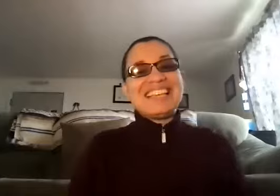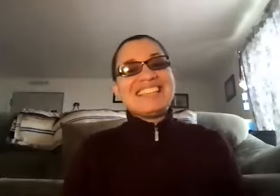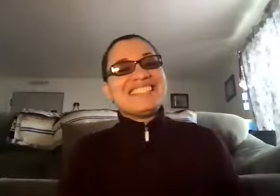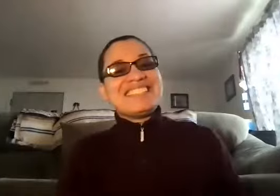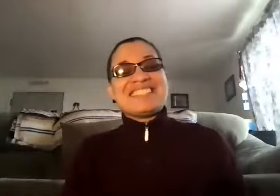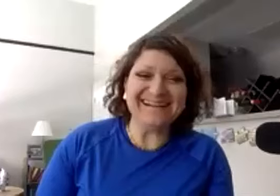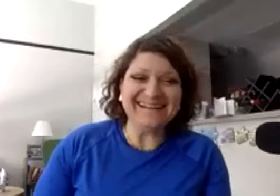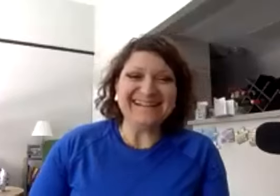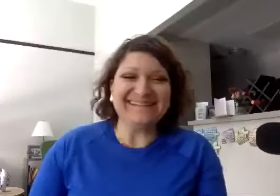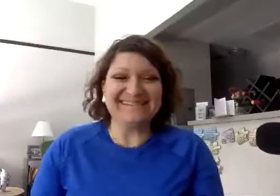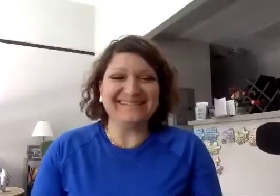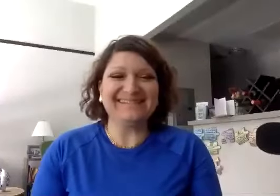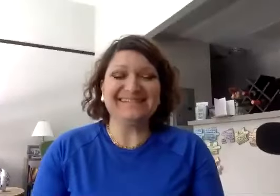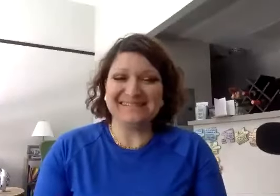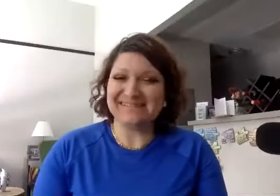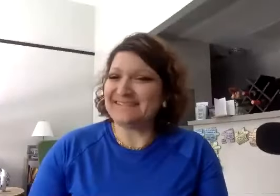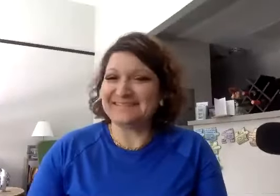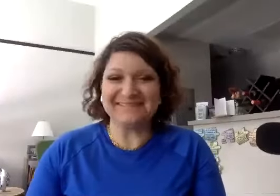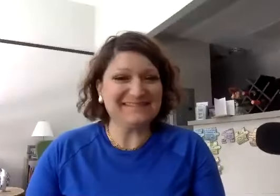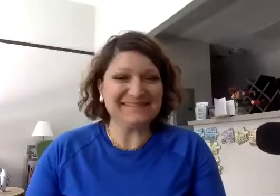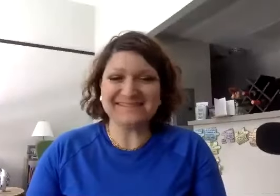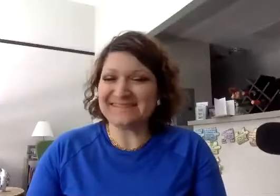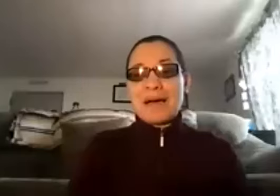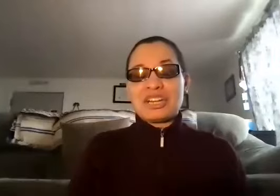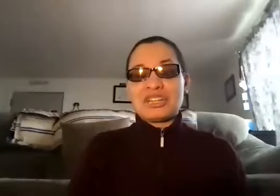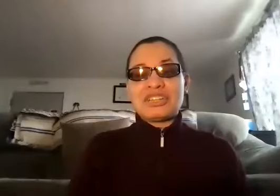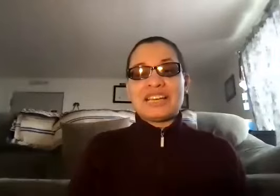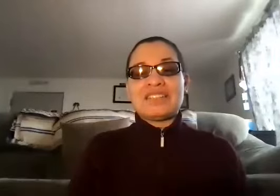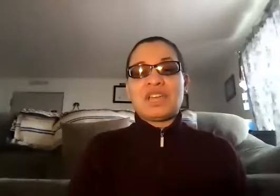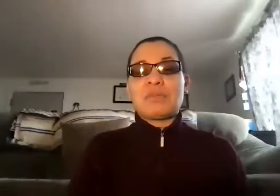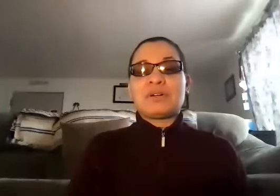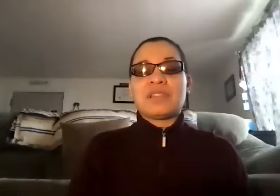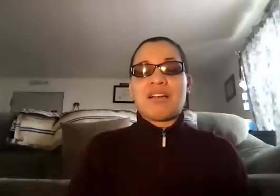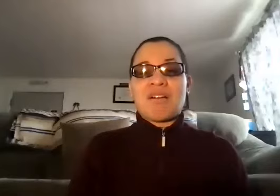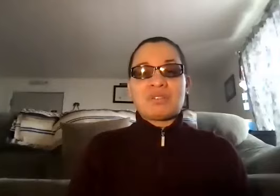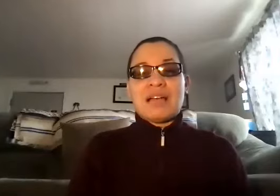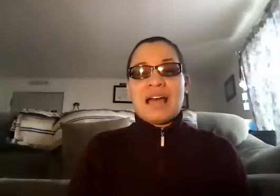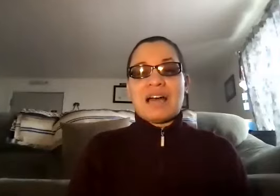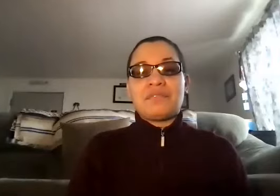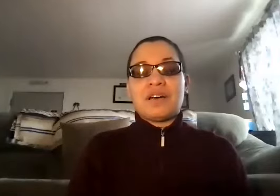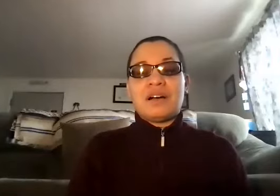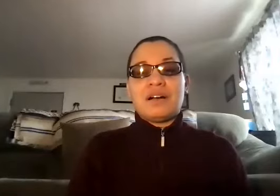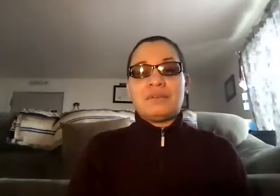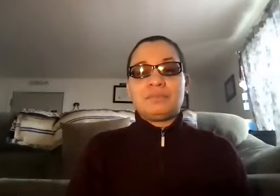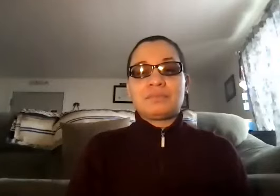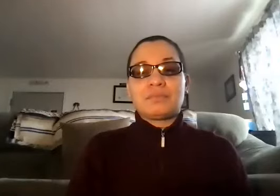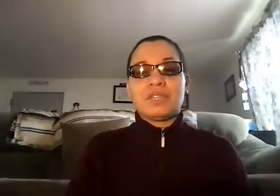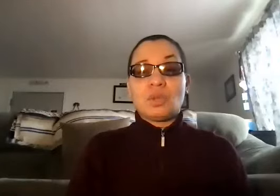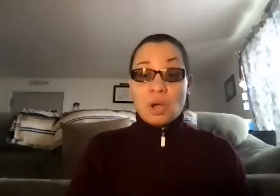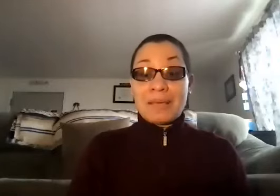So they have a baby monitor that's available. They also have doorbell